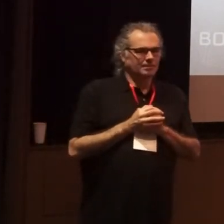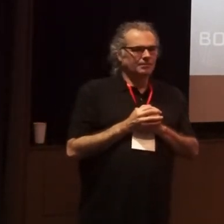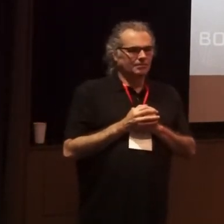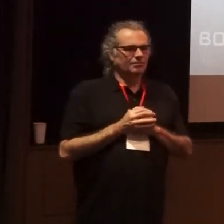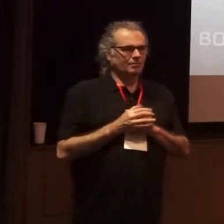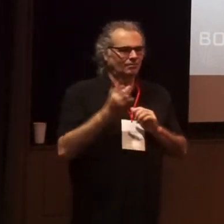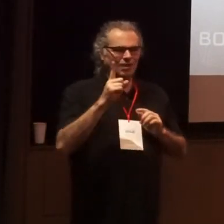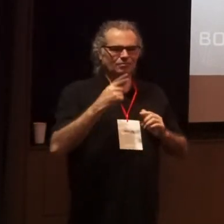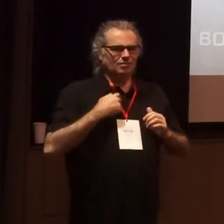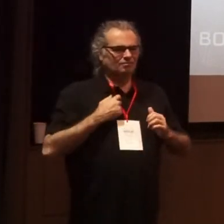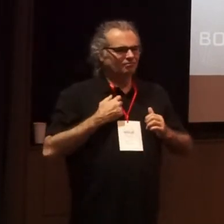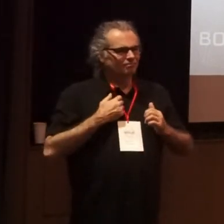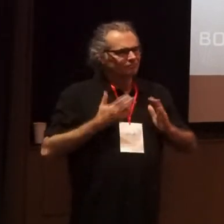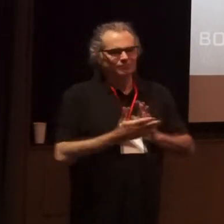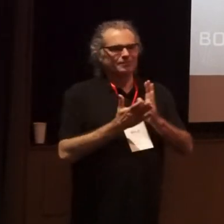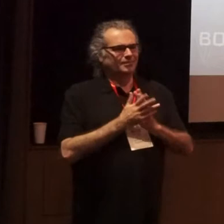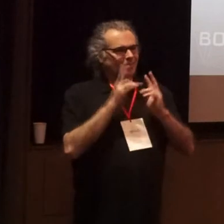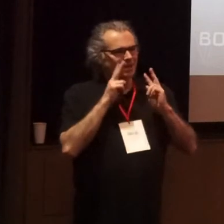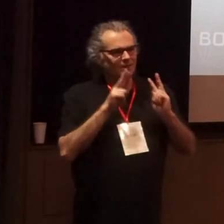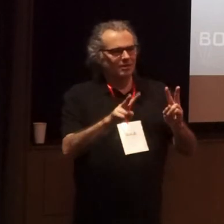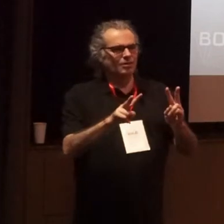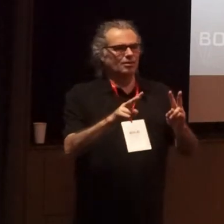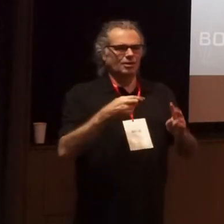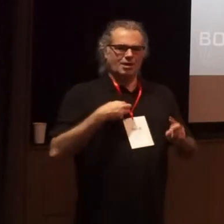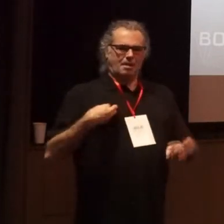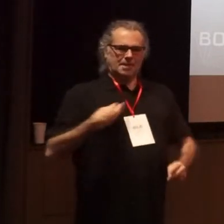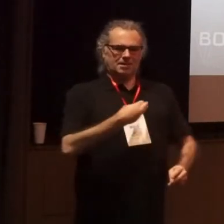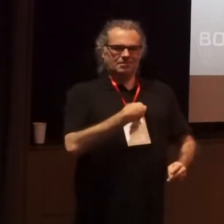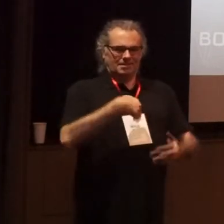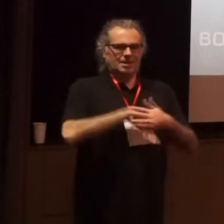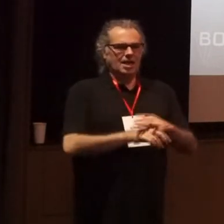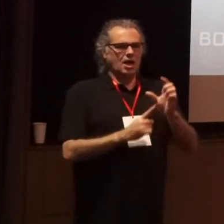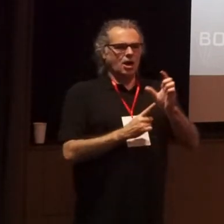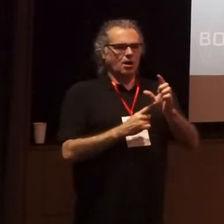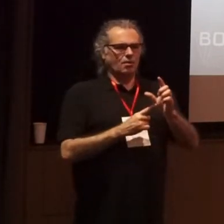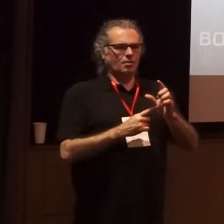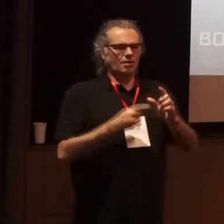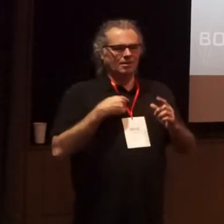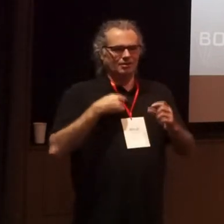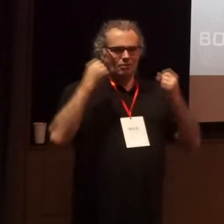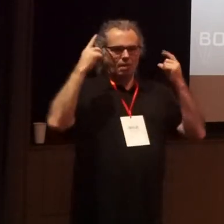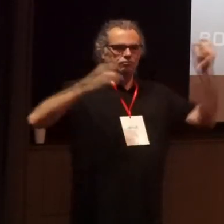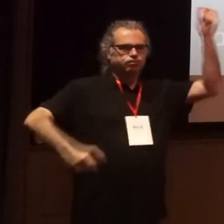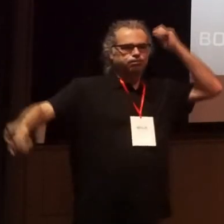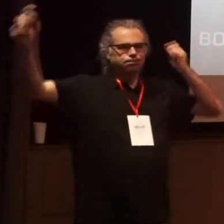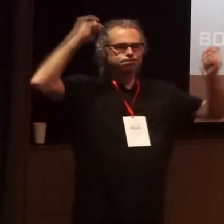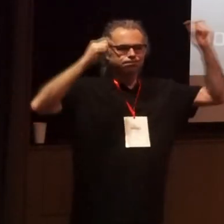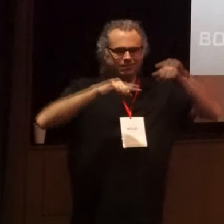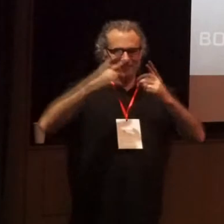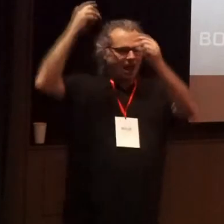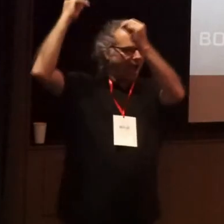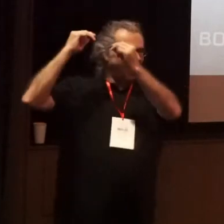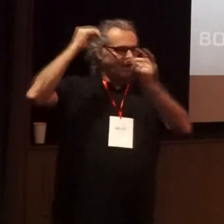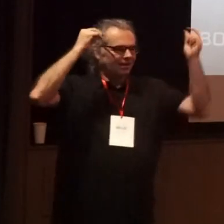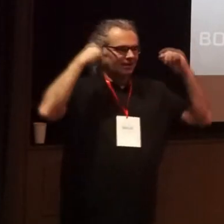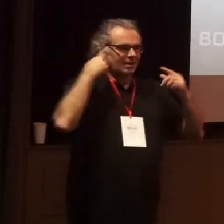One of the joys of being in the ministry and the ACT is that you wear multiple hats and last night